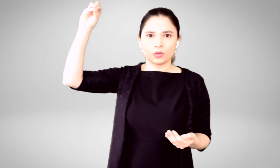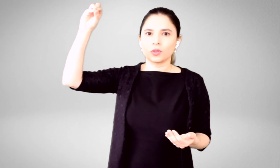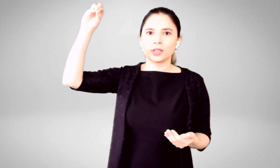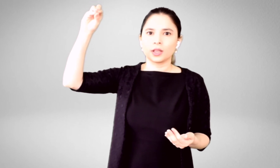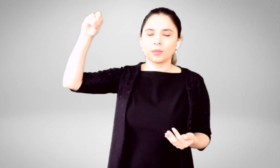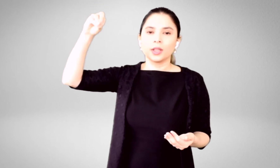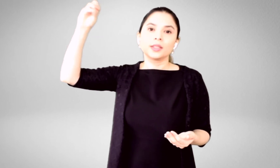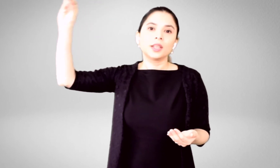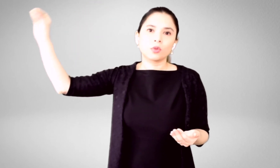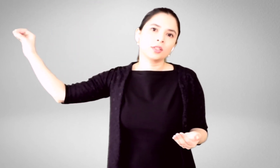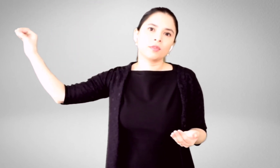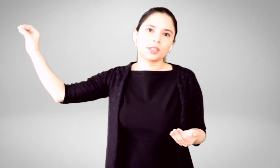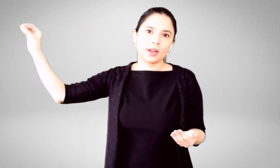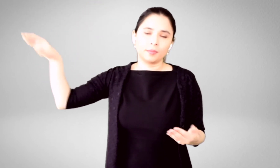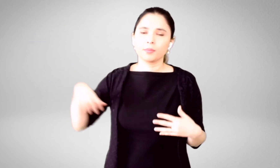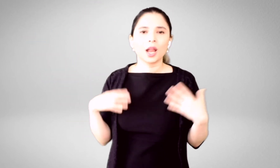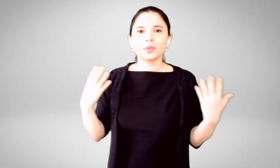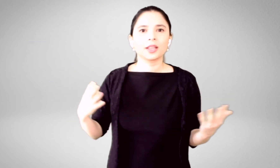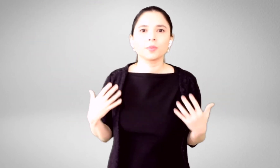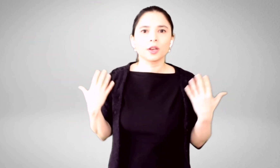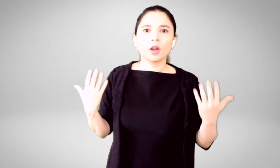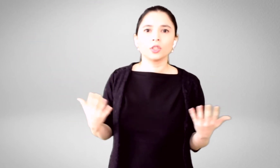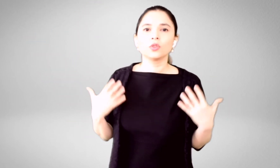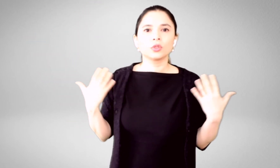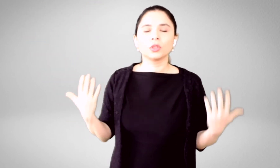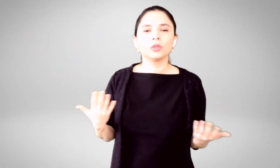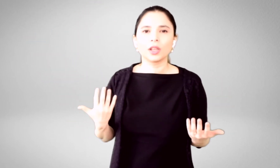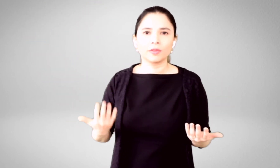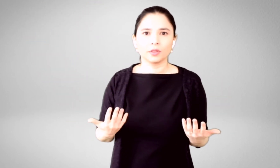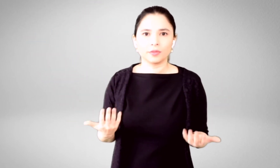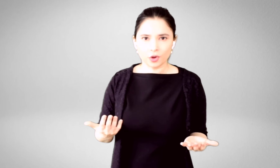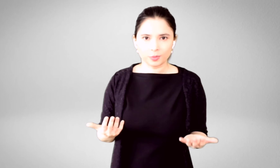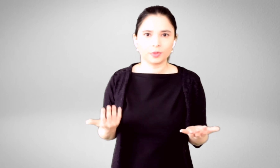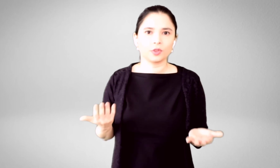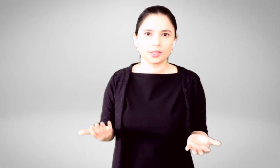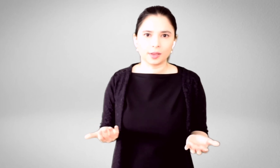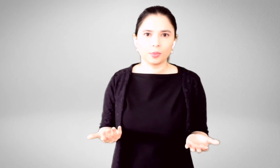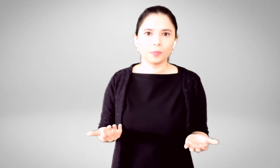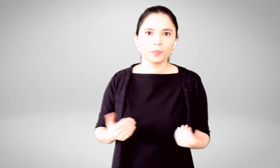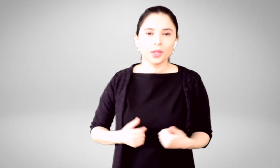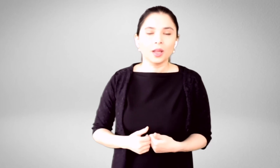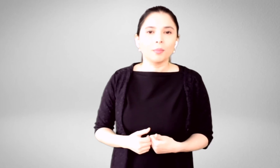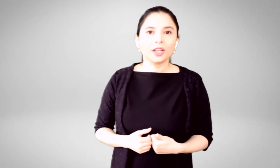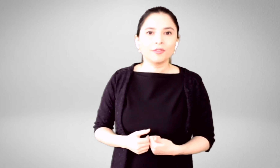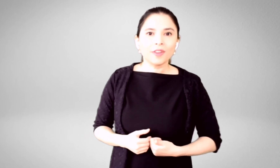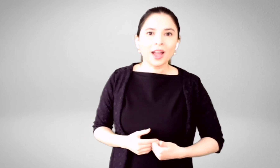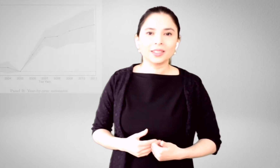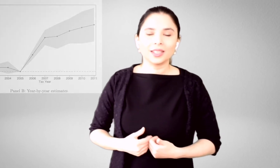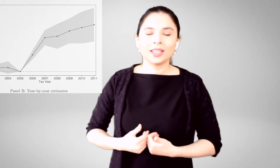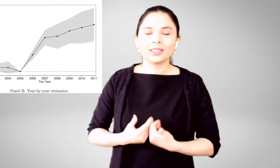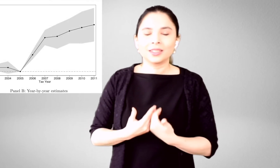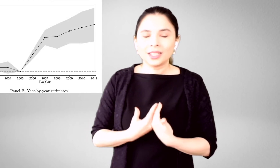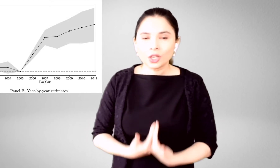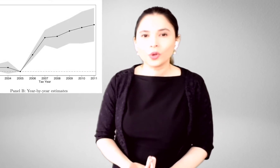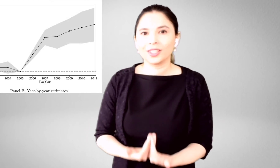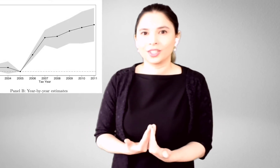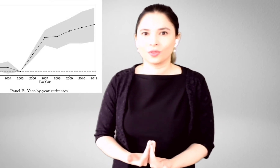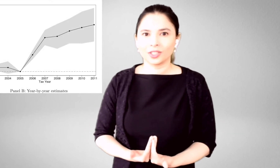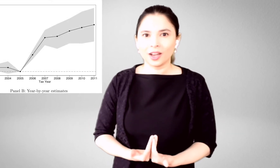gross income decreased over time. Perhaps the taxpayer got used to the new level of enforcement, for example. But, in fact, it increases over